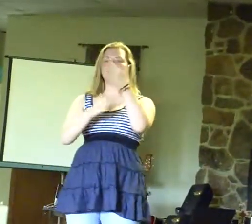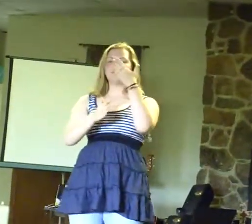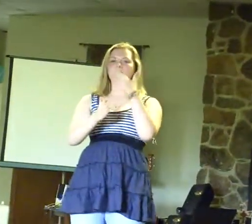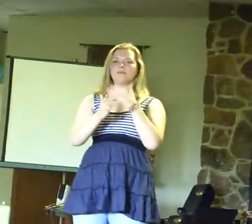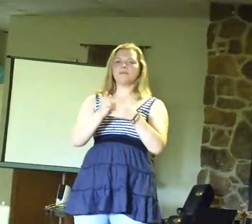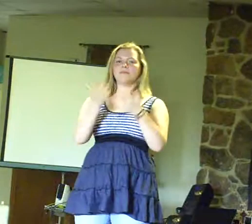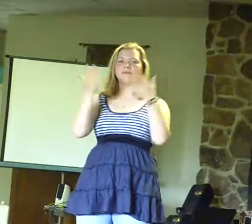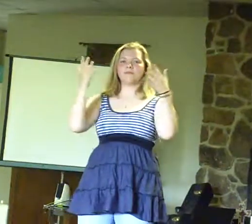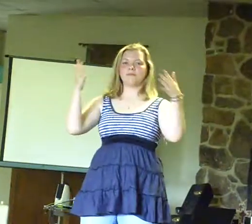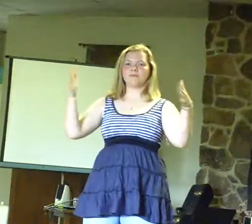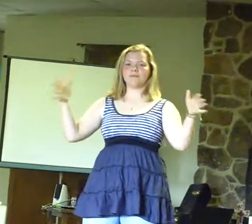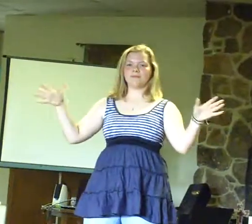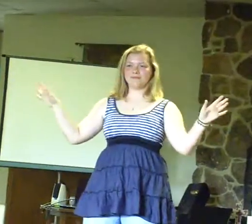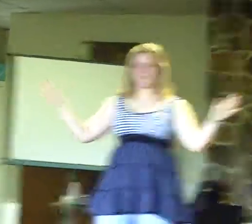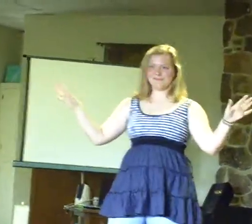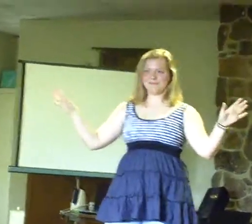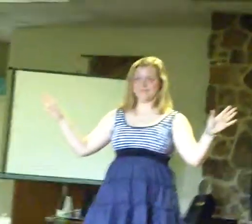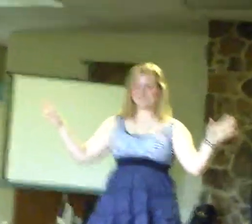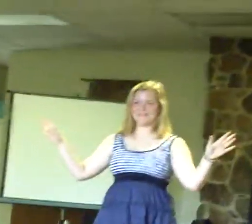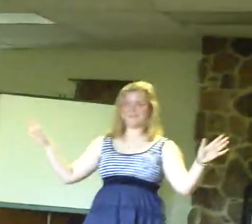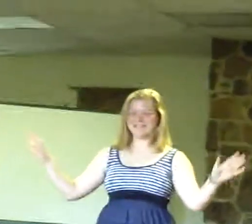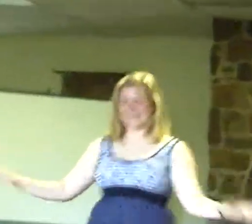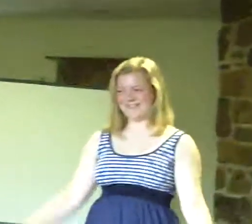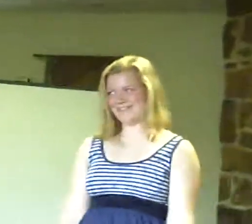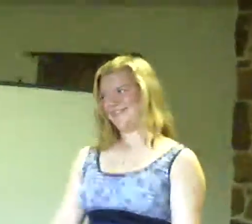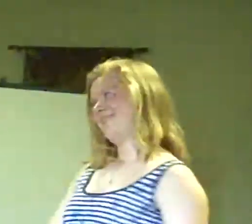hands. Thank you.